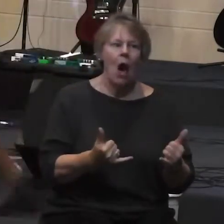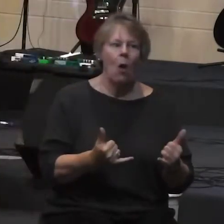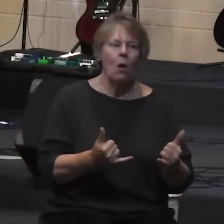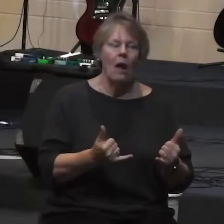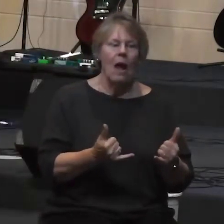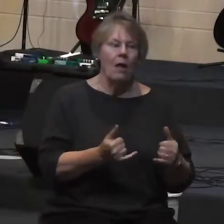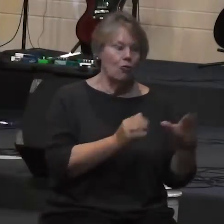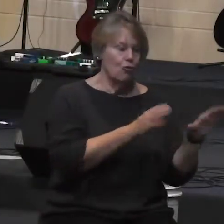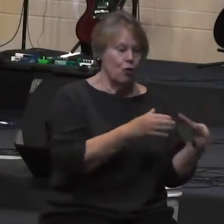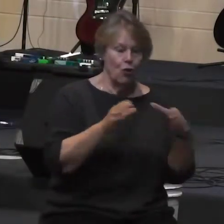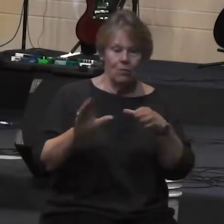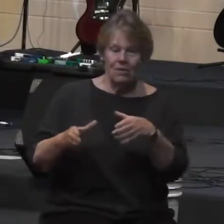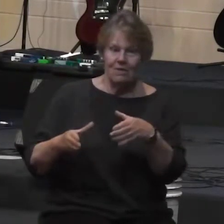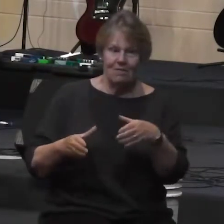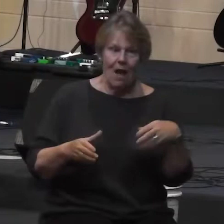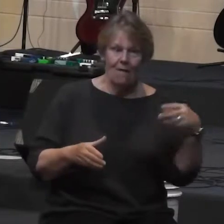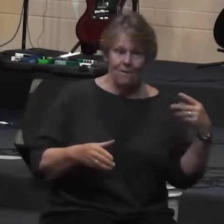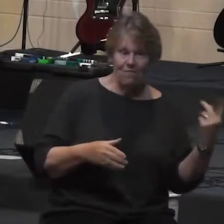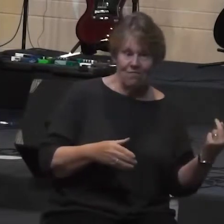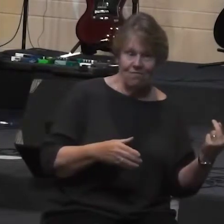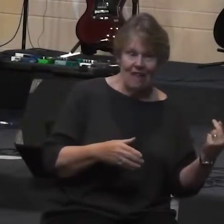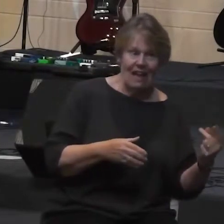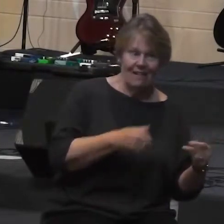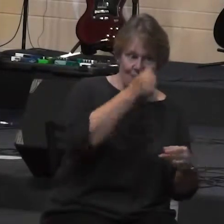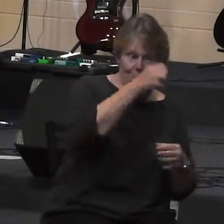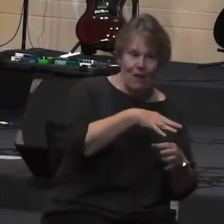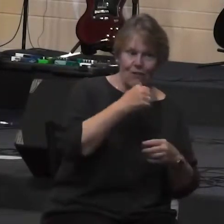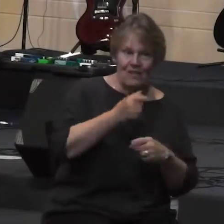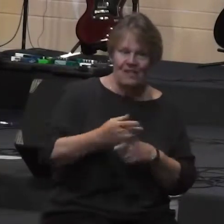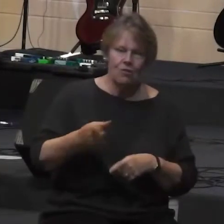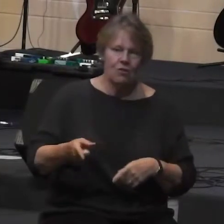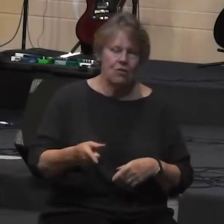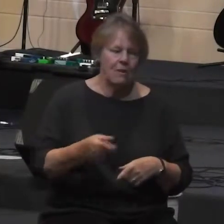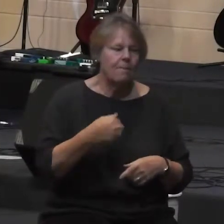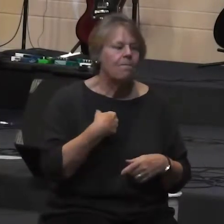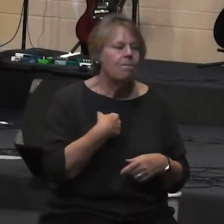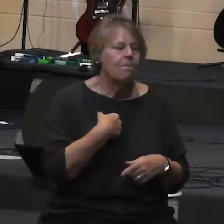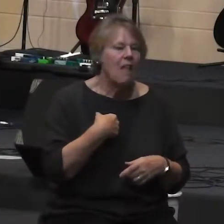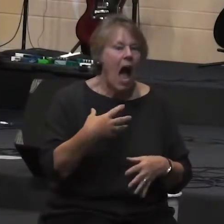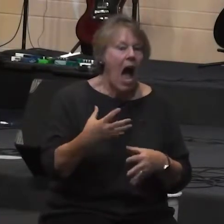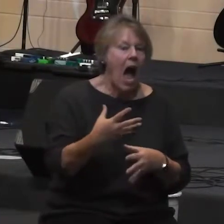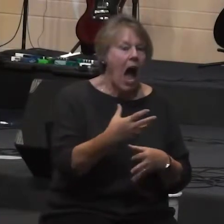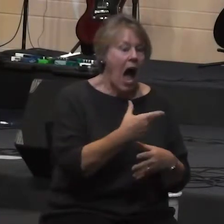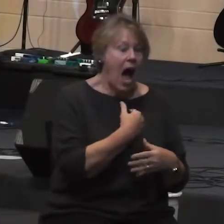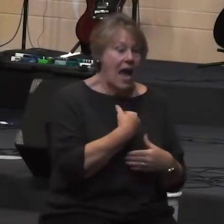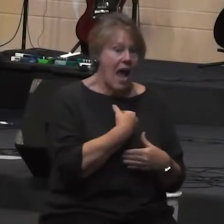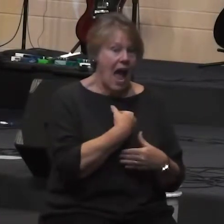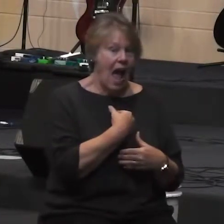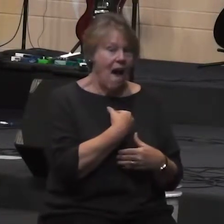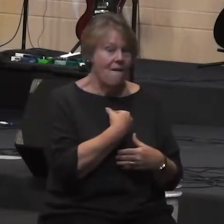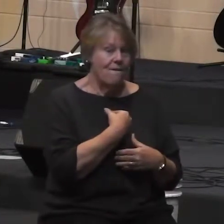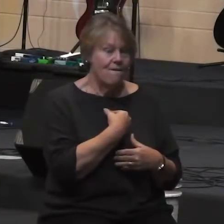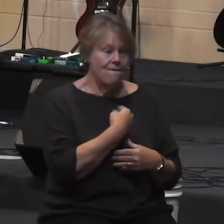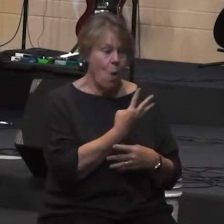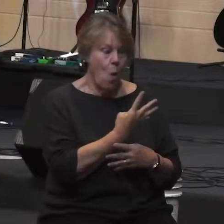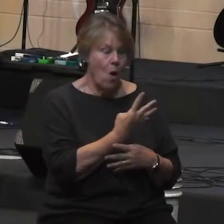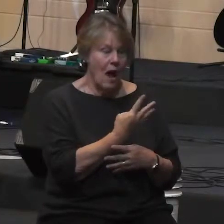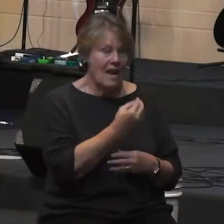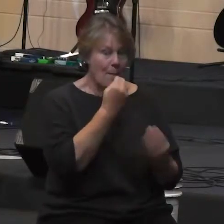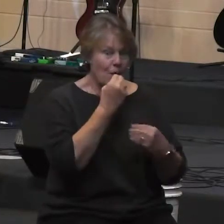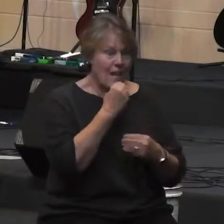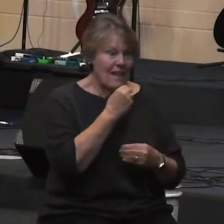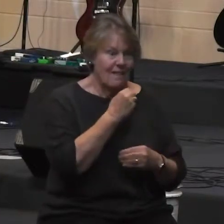number one is the kid who says I get four Nilla wafers and I'm gonna enjoy all four of them at once right and I just wanna